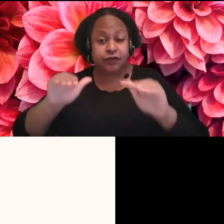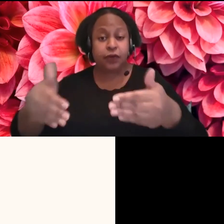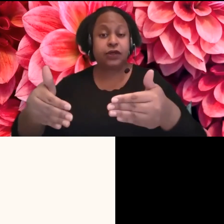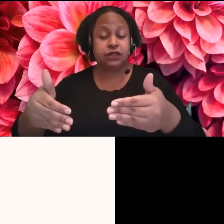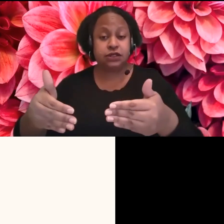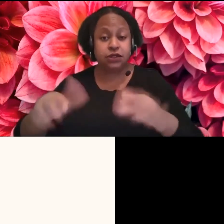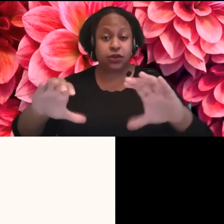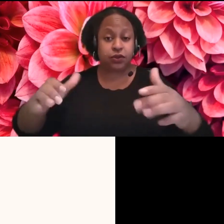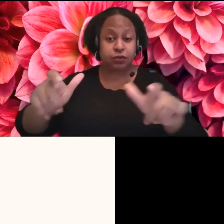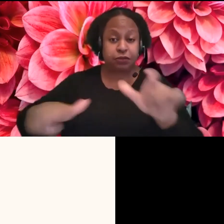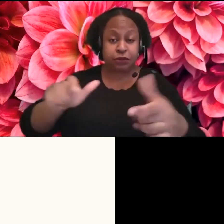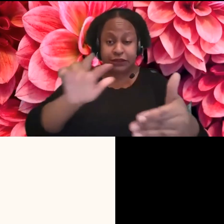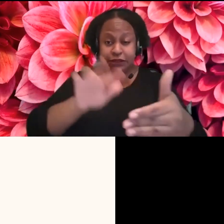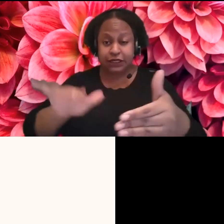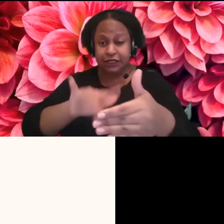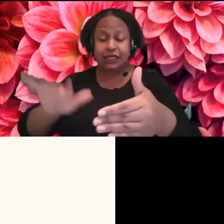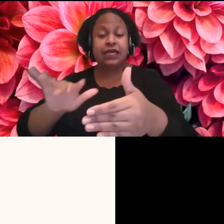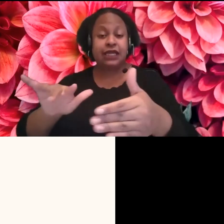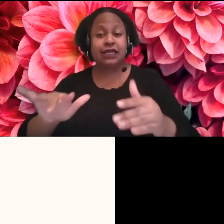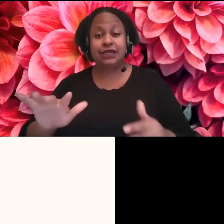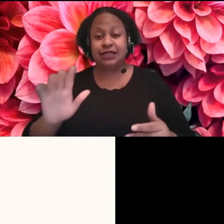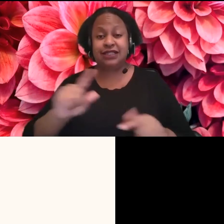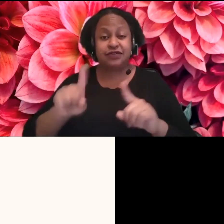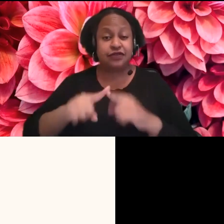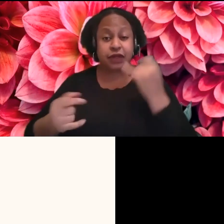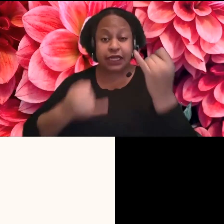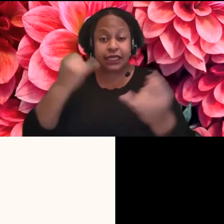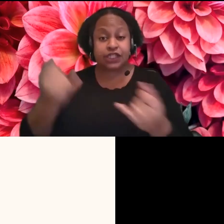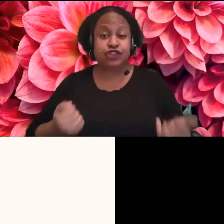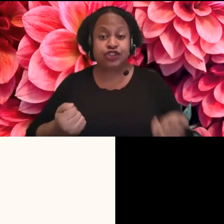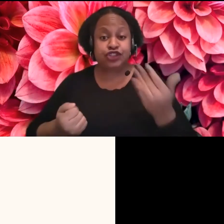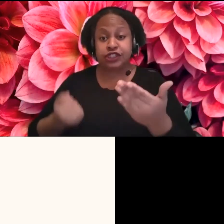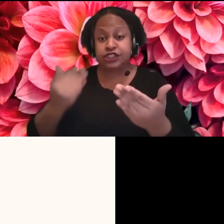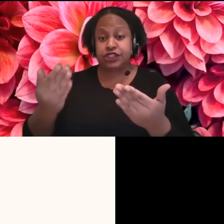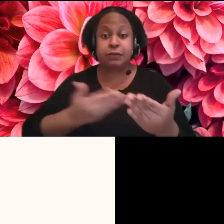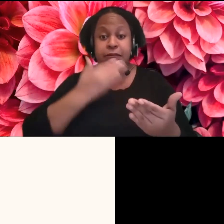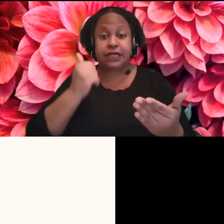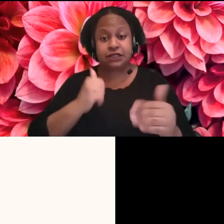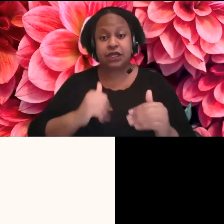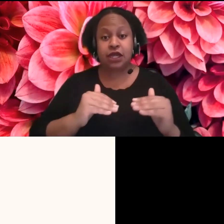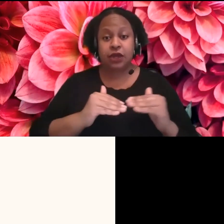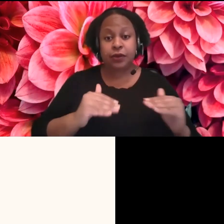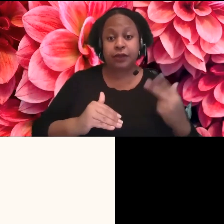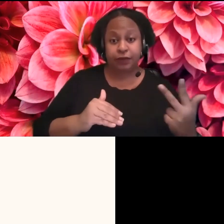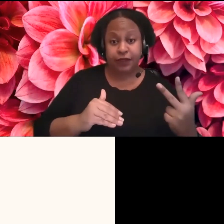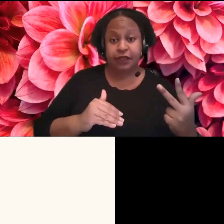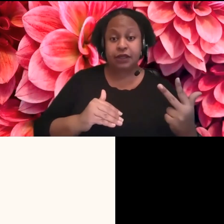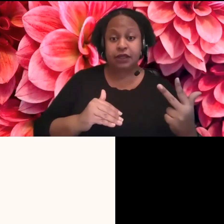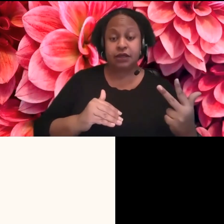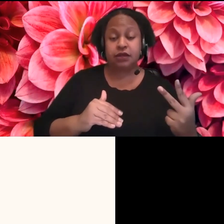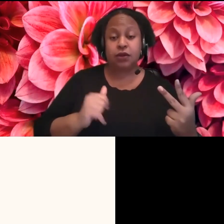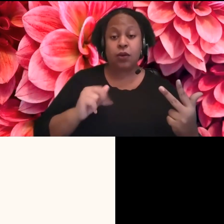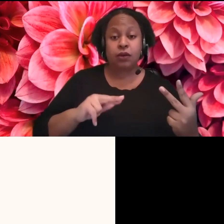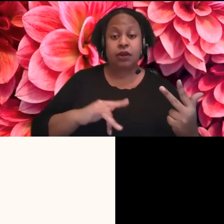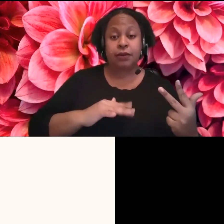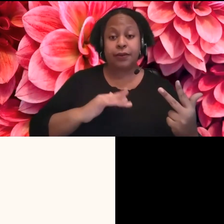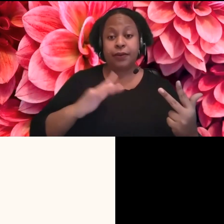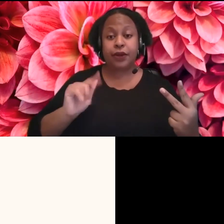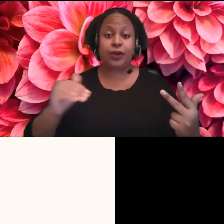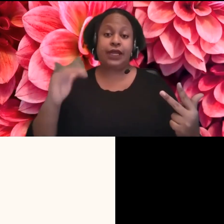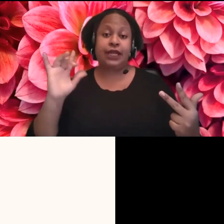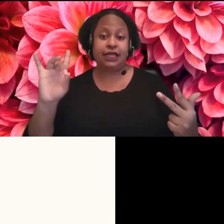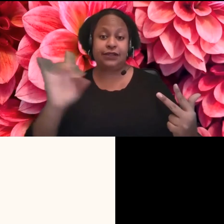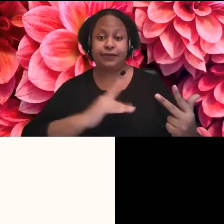so the recommendations vary from like third grade all the way up to eighth grade. And the reasons,